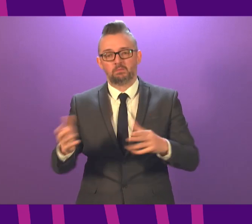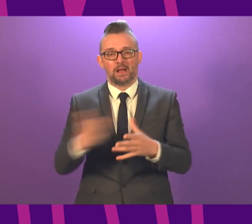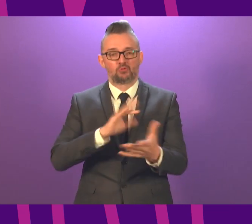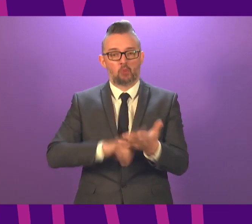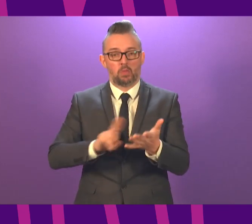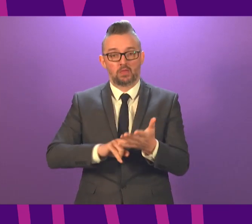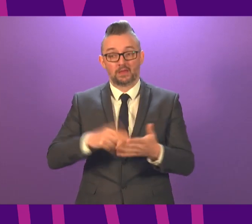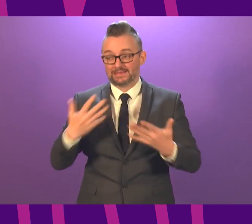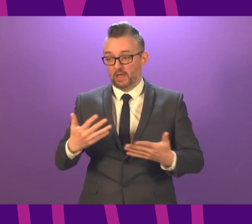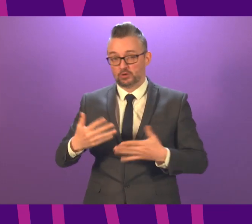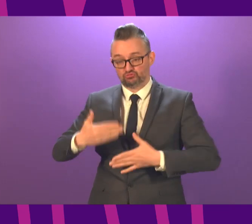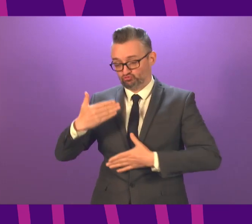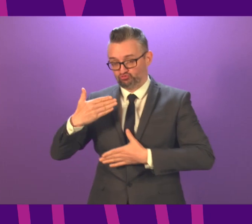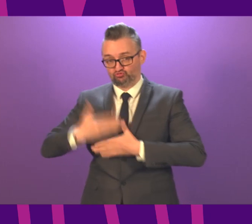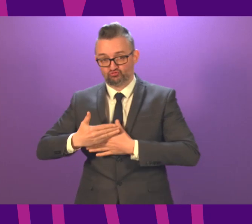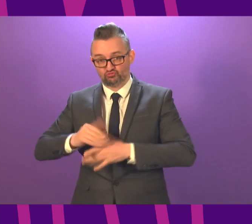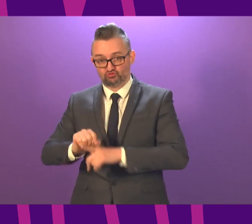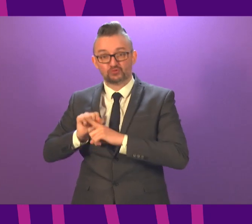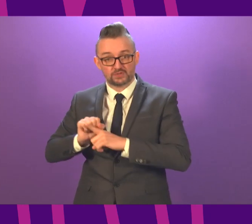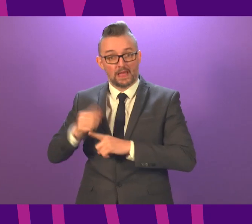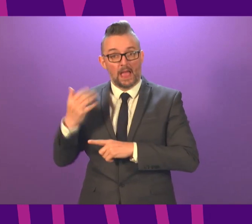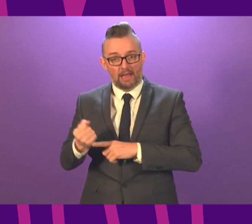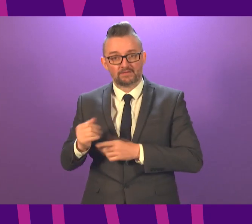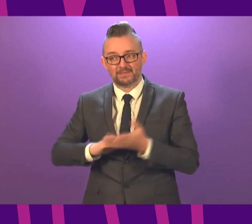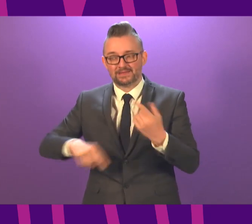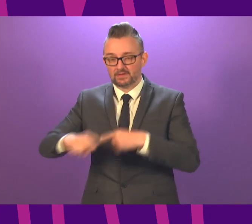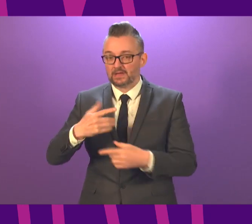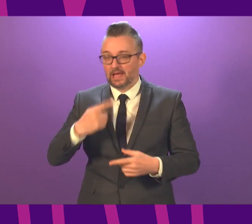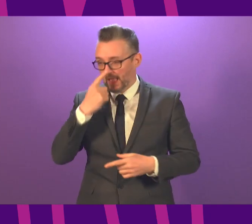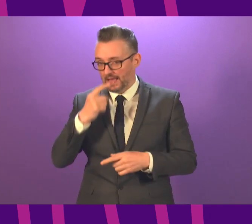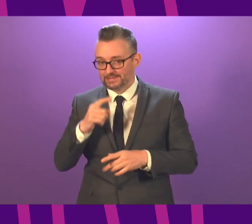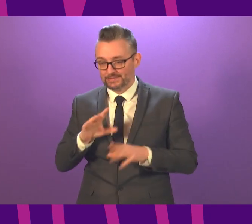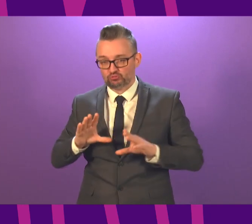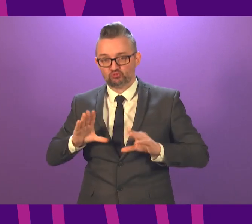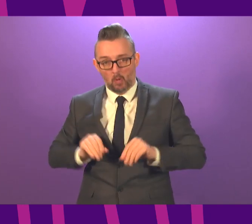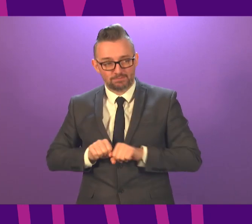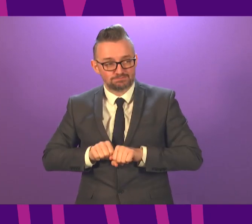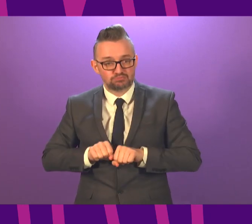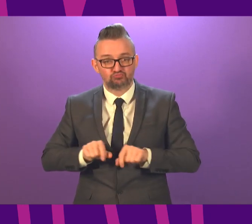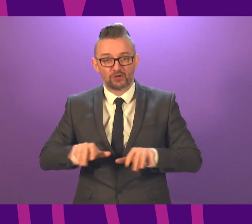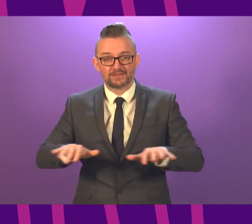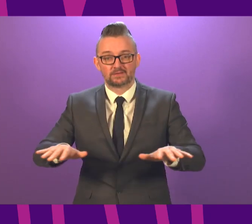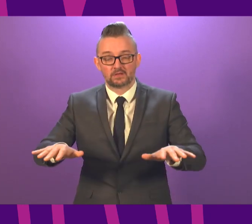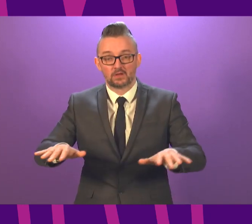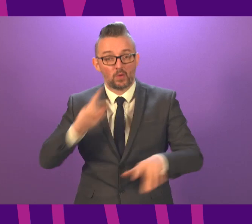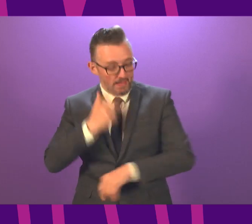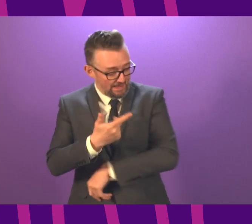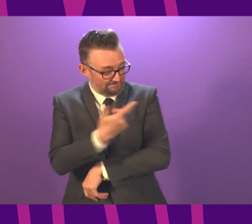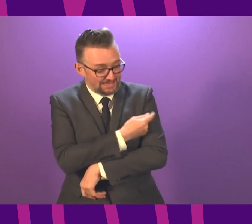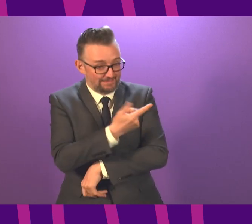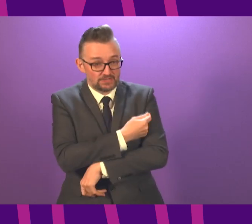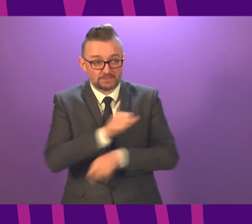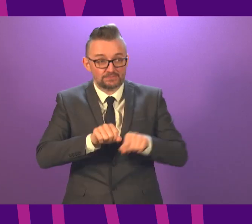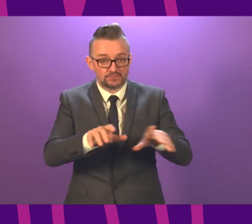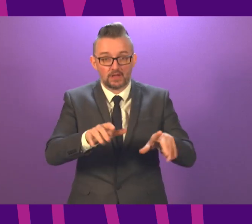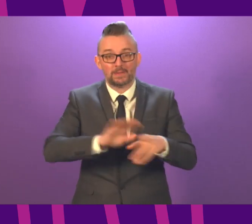living under right now help us as we hope they will to suppress spread, then even as we are vaccinating, we would hope to be able to